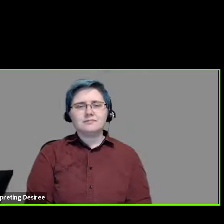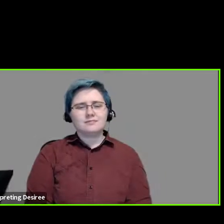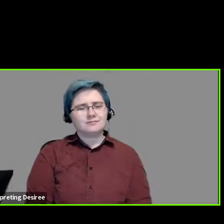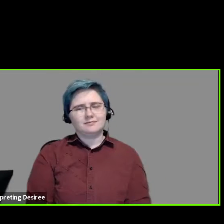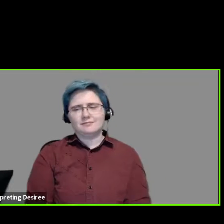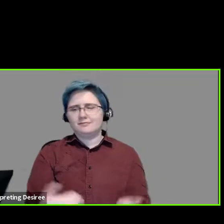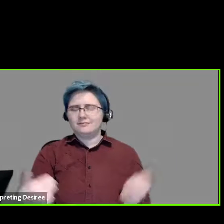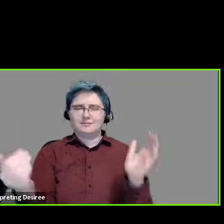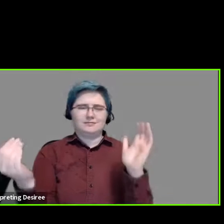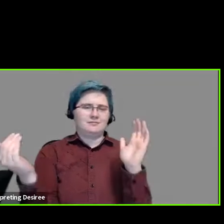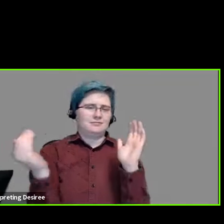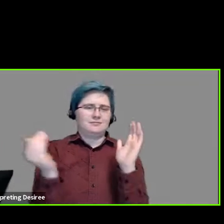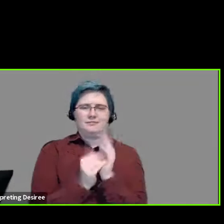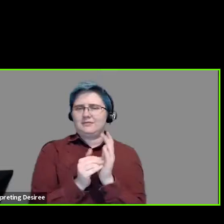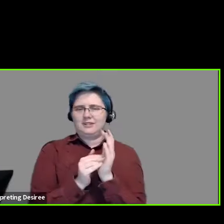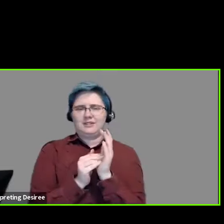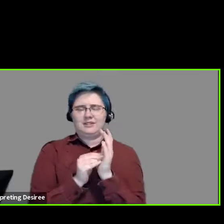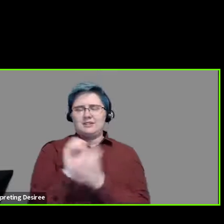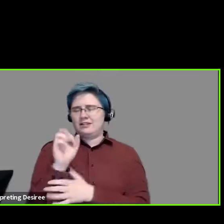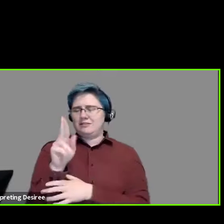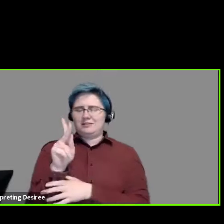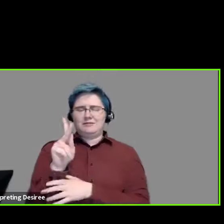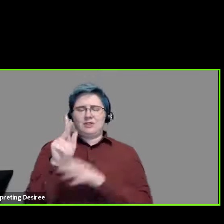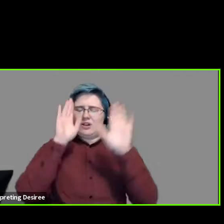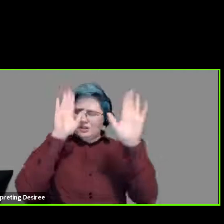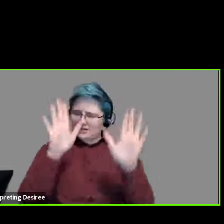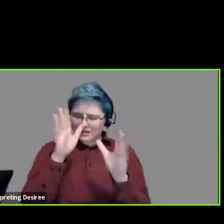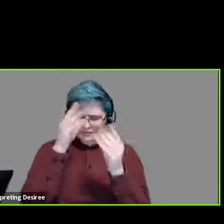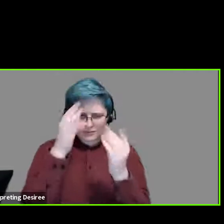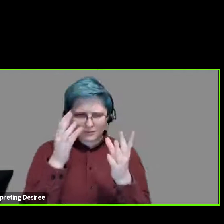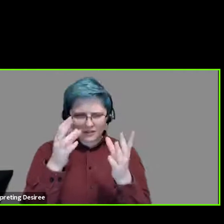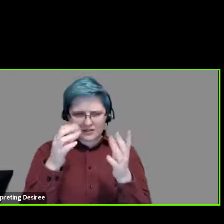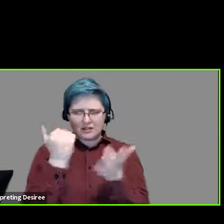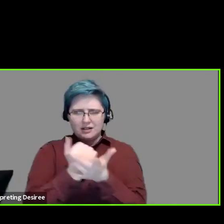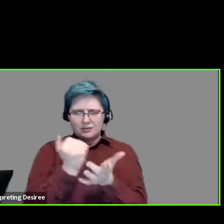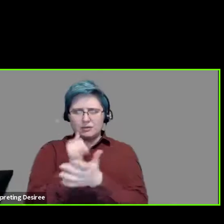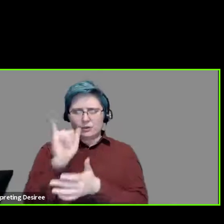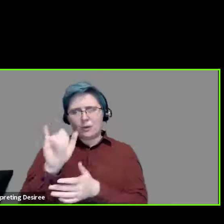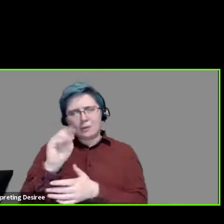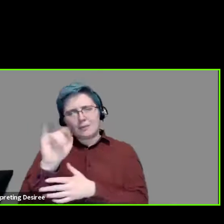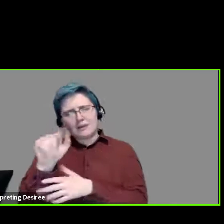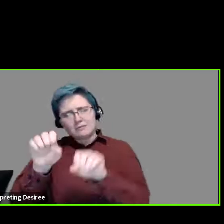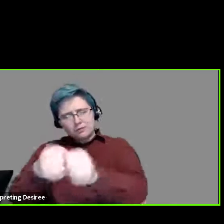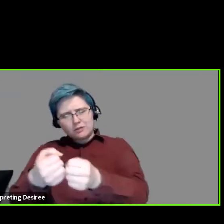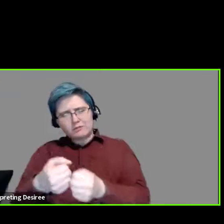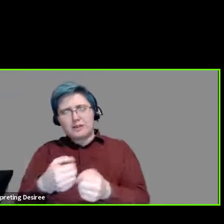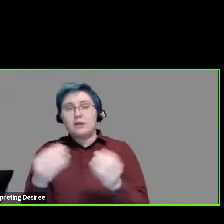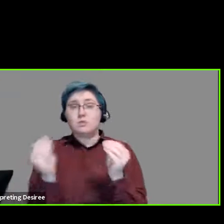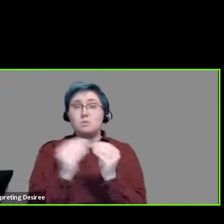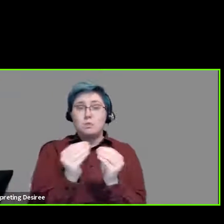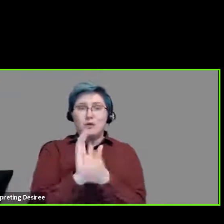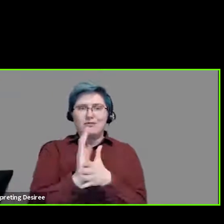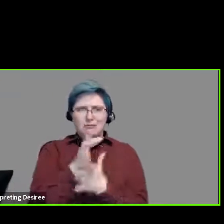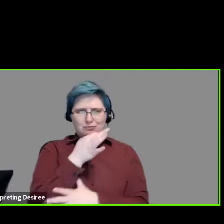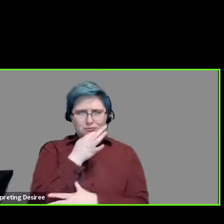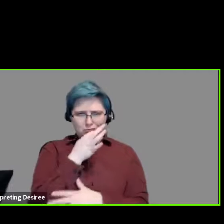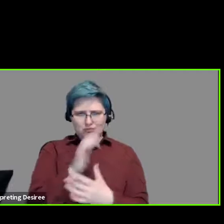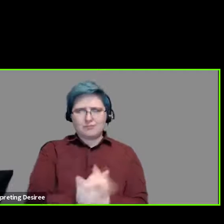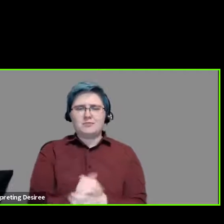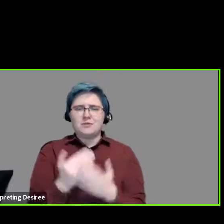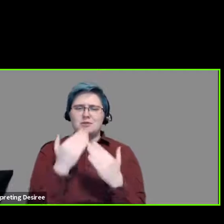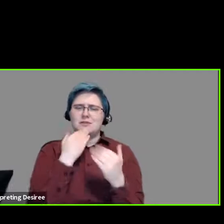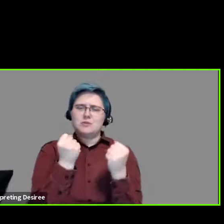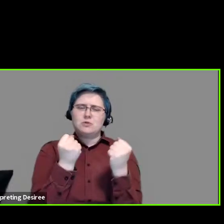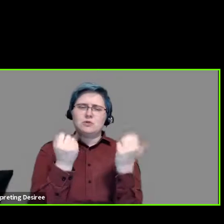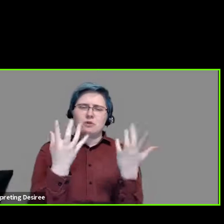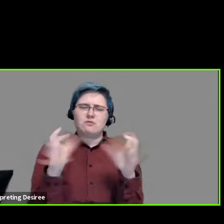Again, great information to bust those myths. And again, there's going to be additional ones of those Myth Buster videos. So again, thank you so